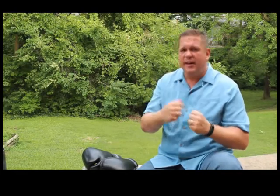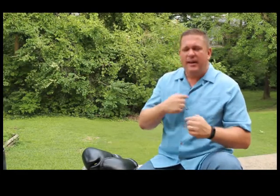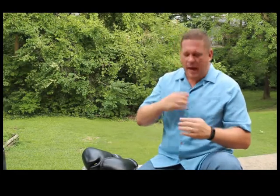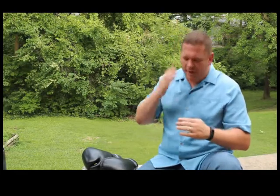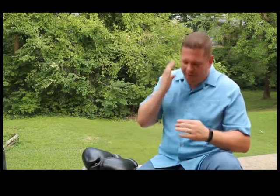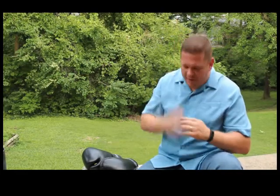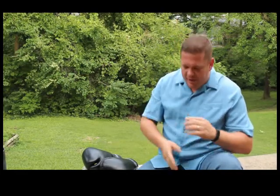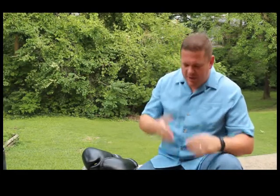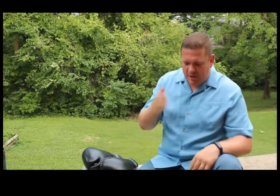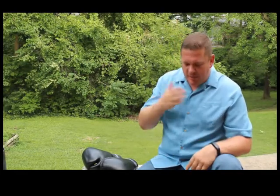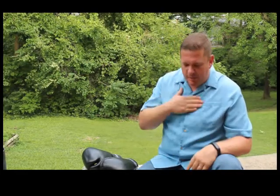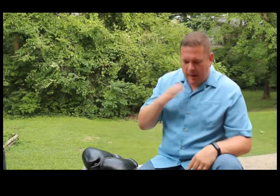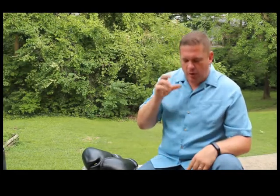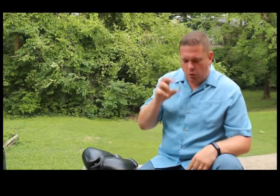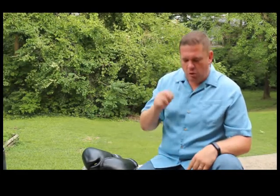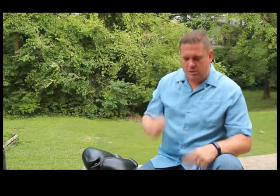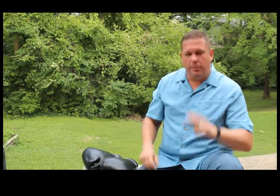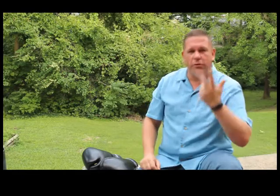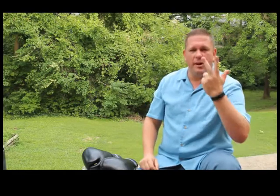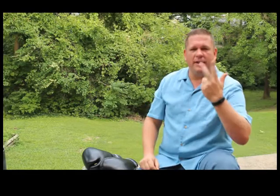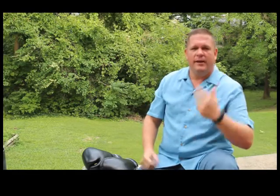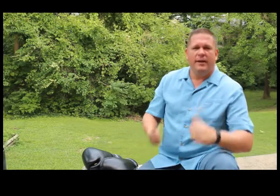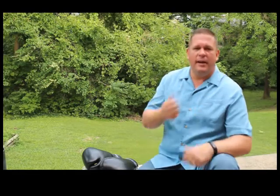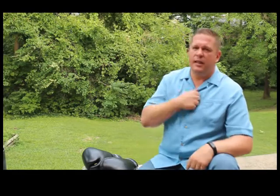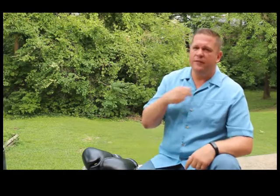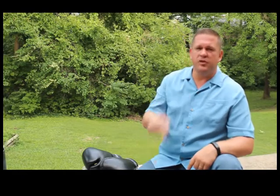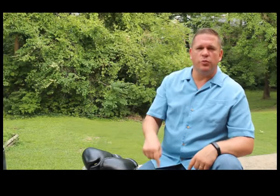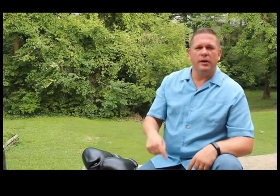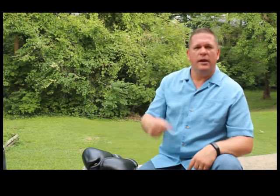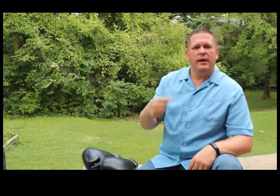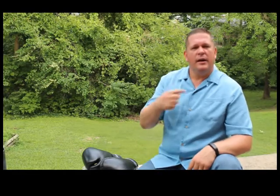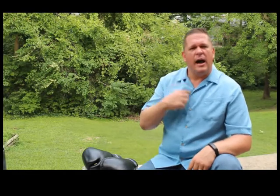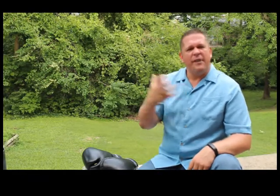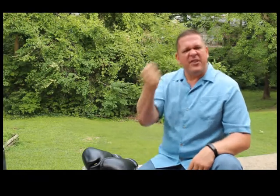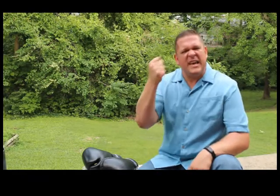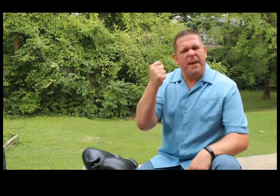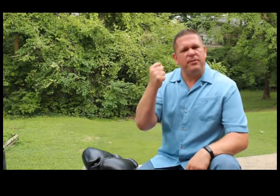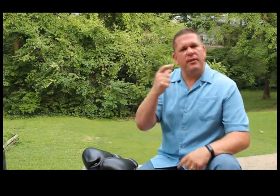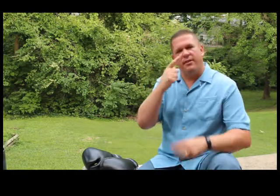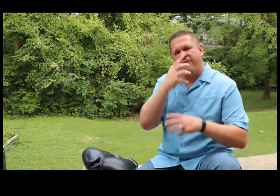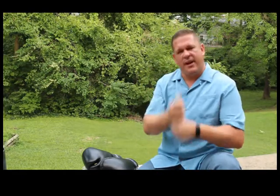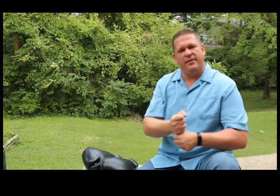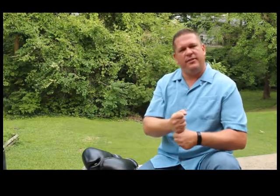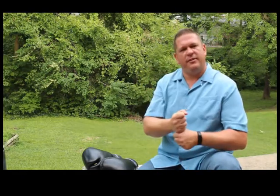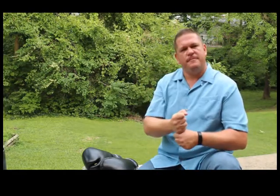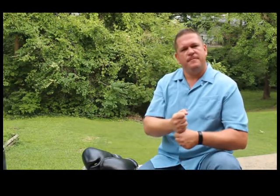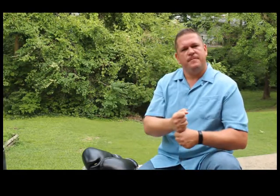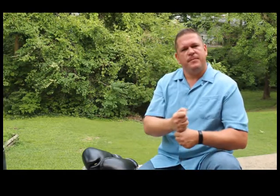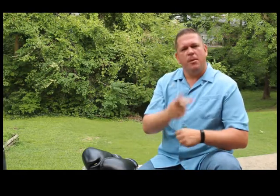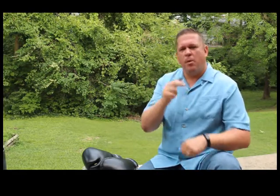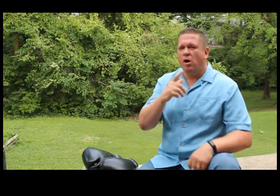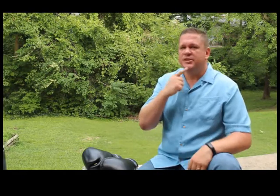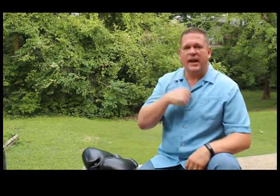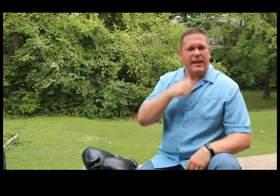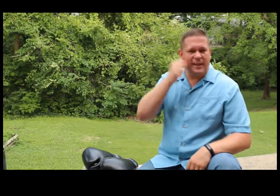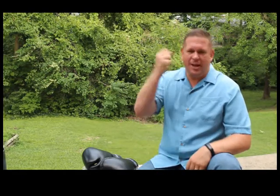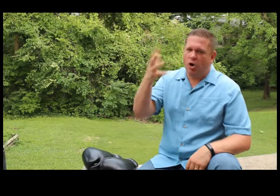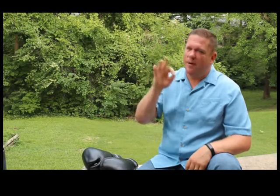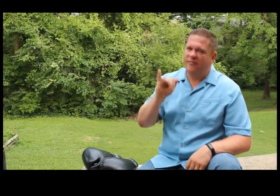I have finished my course. Number three, and I love this one. I have kept the faith. Paul said, I didn't let go of my